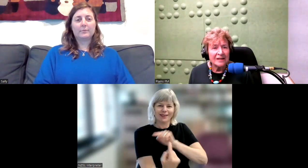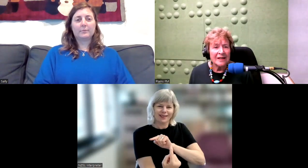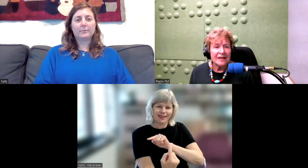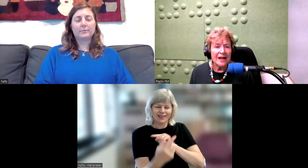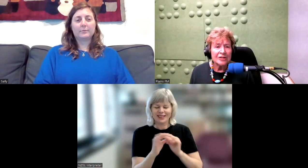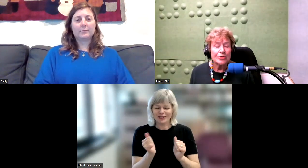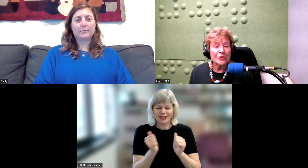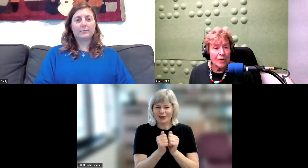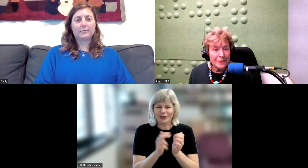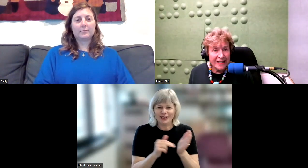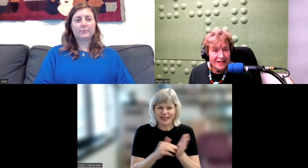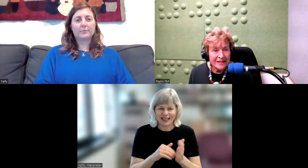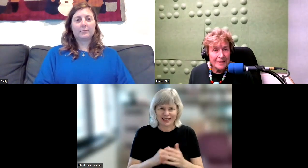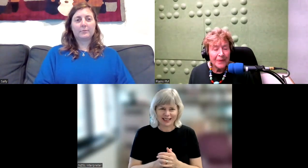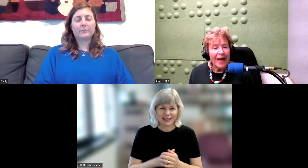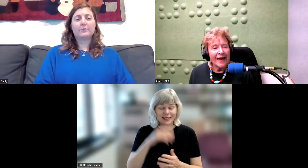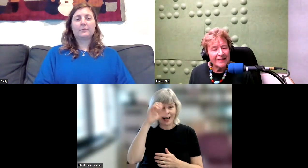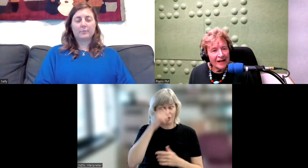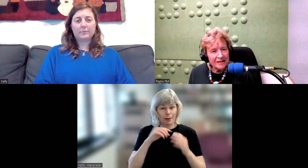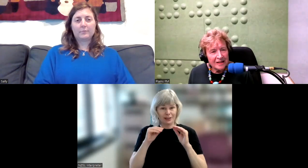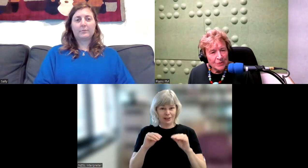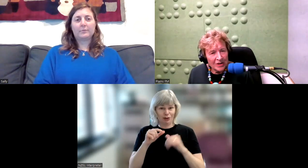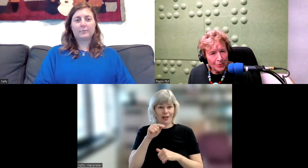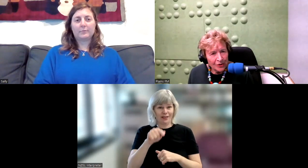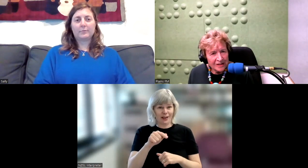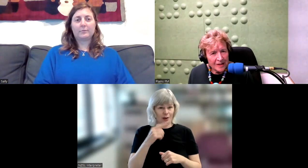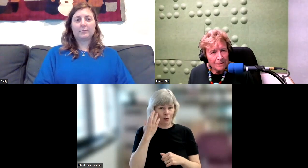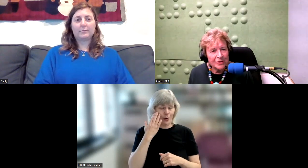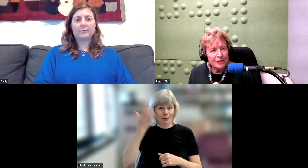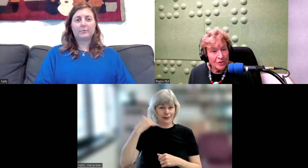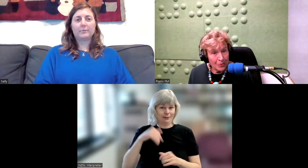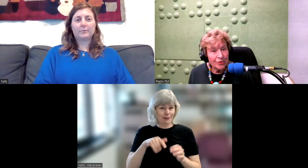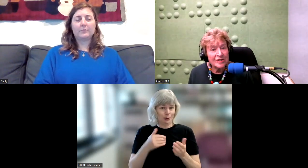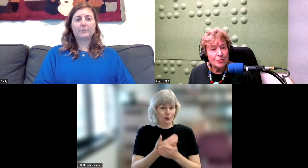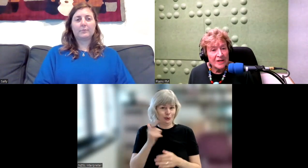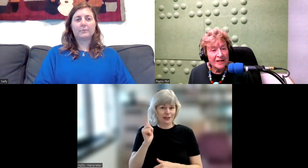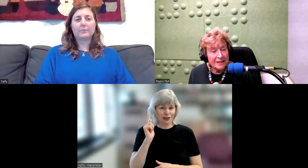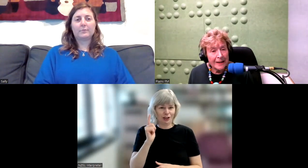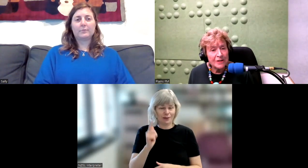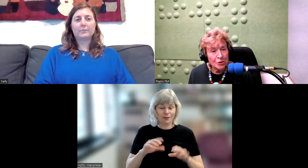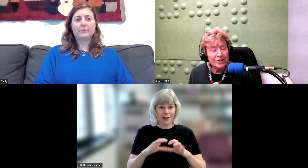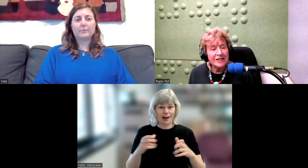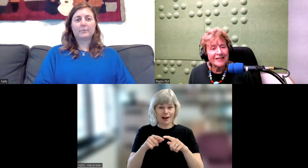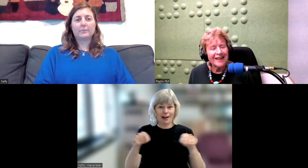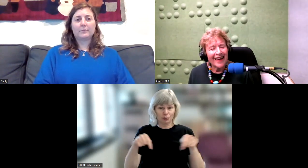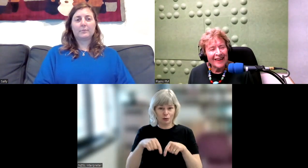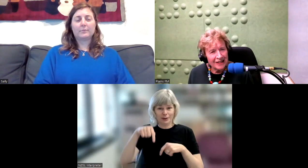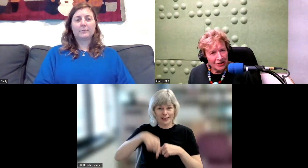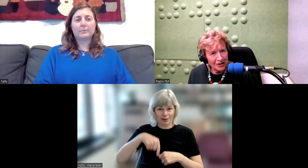classrooms were upstairs and downstairs were the boarding establishment, were the boarders where they slept, the dormitories and the kitchen.